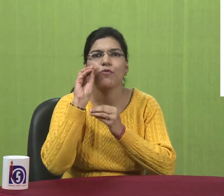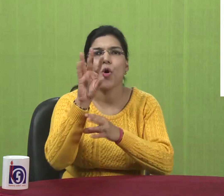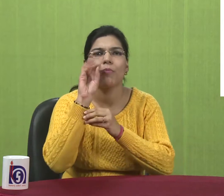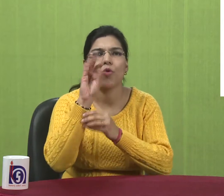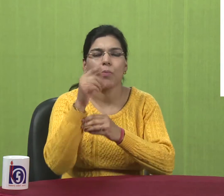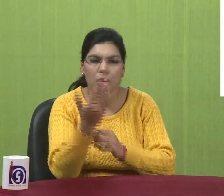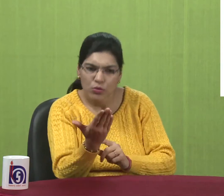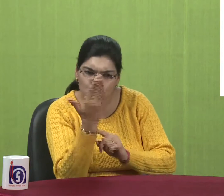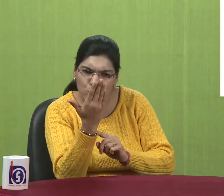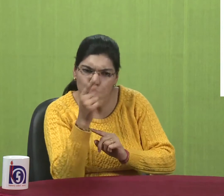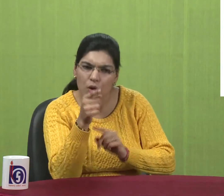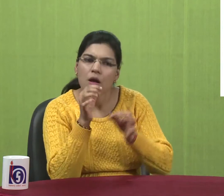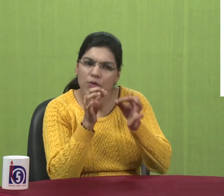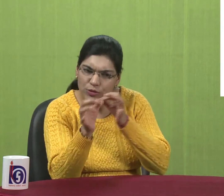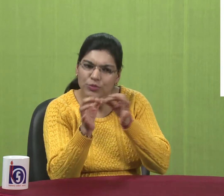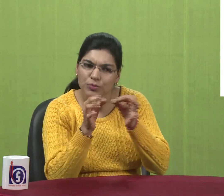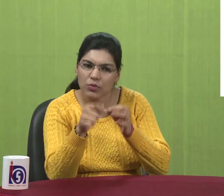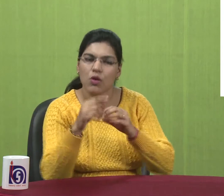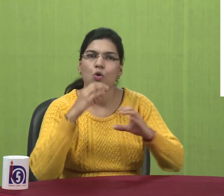And different FAQs are also available.